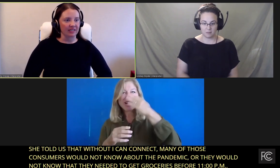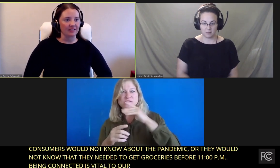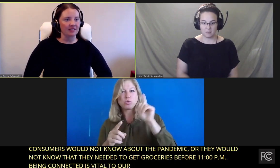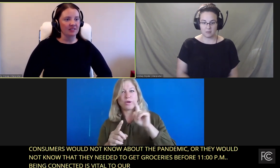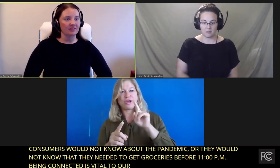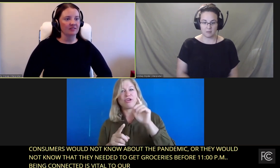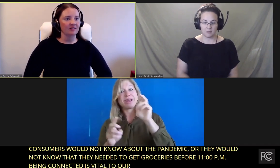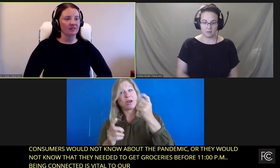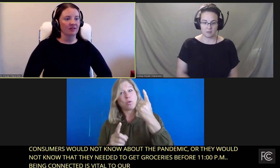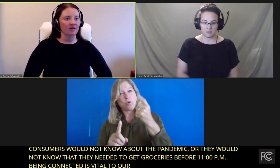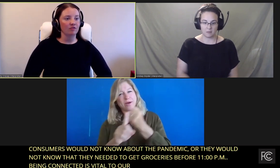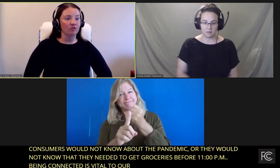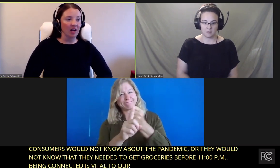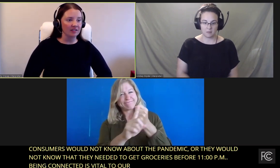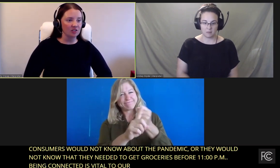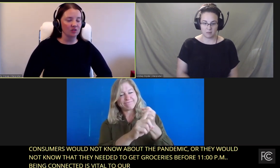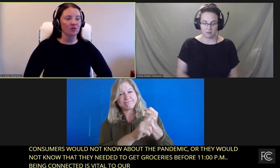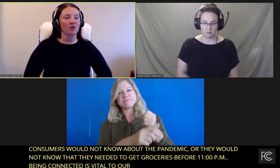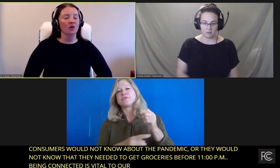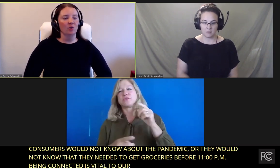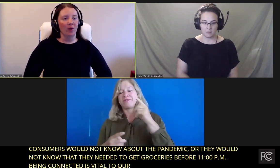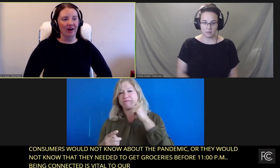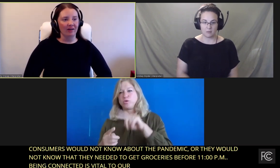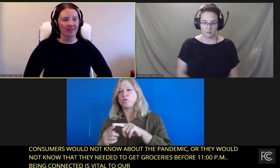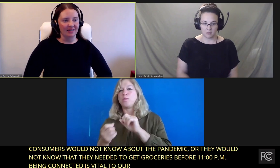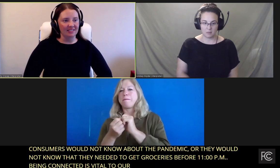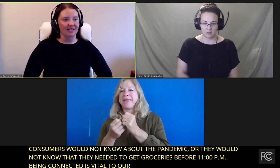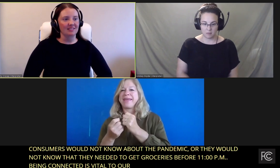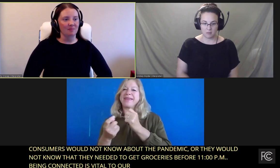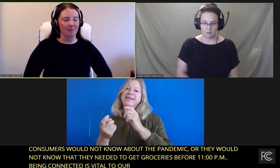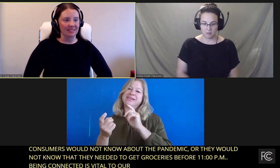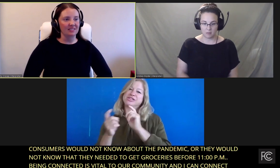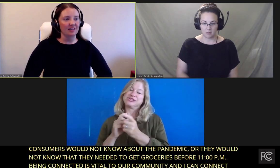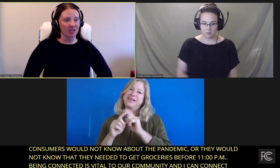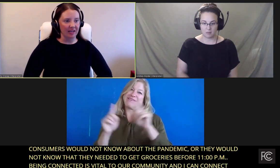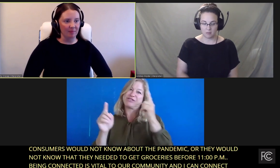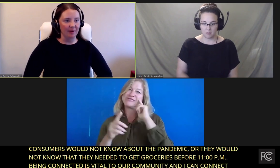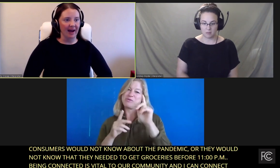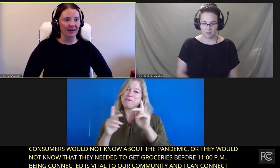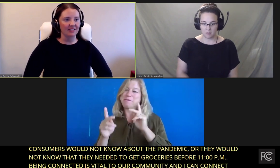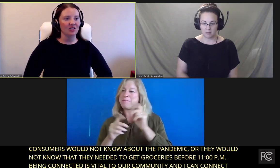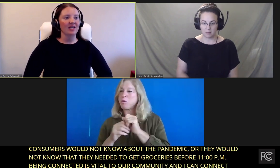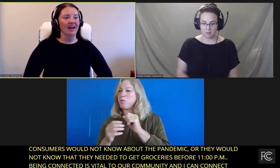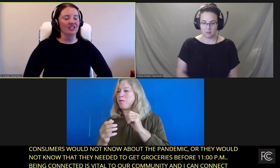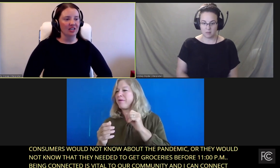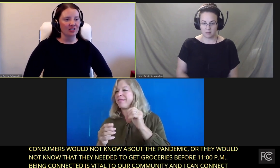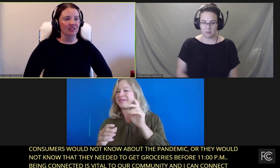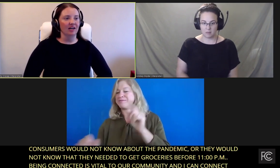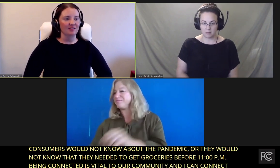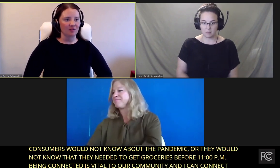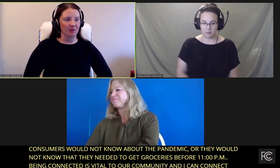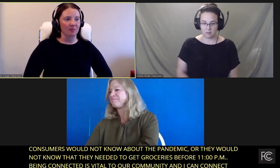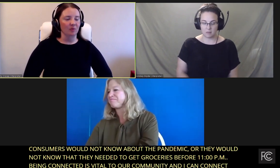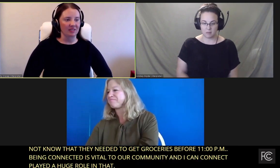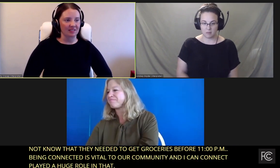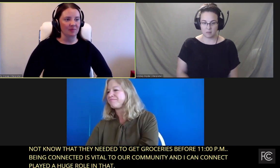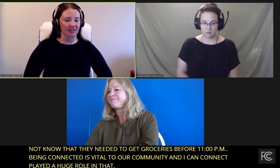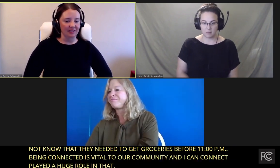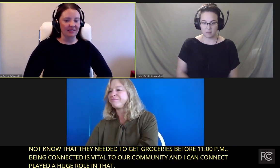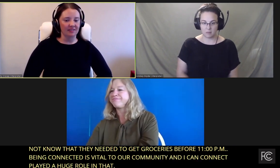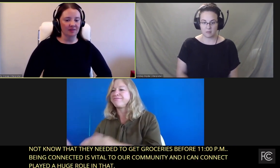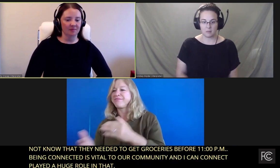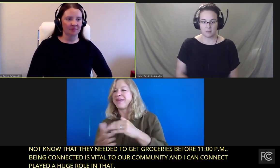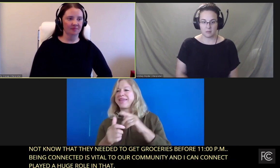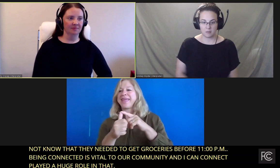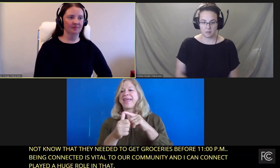different fronts where this has made such an impact and changed the lives of people with